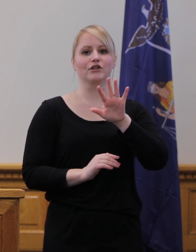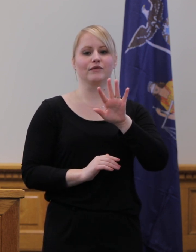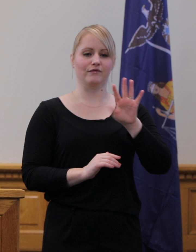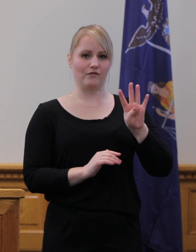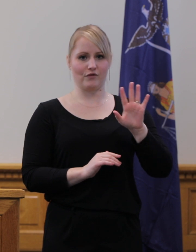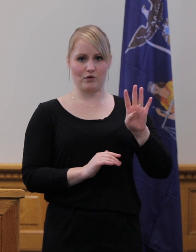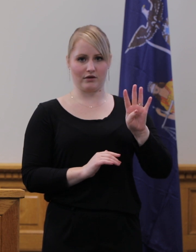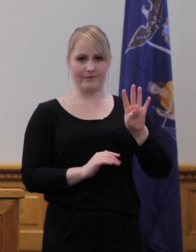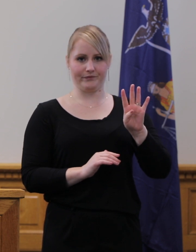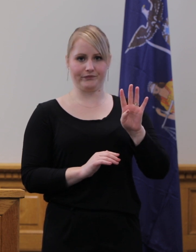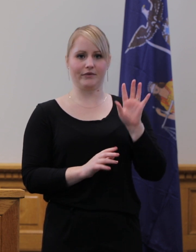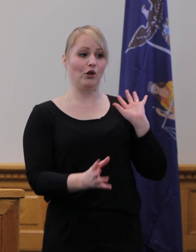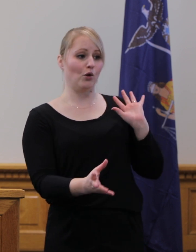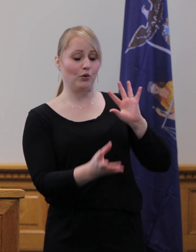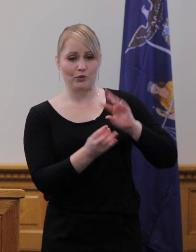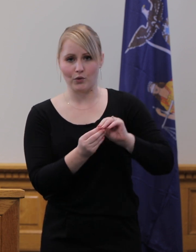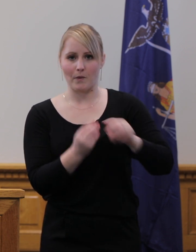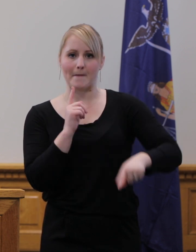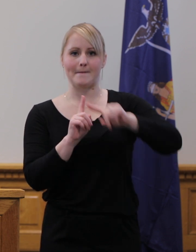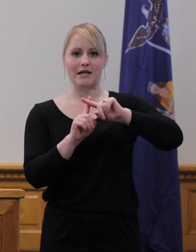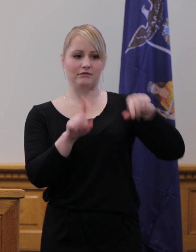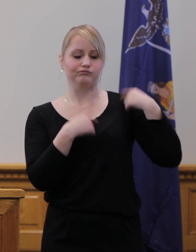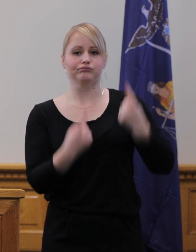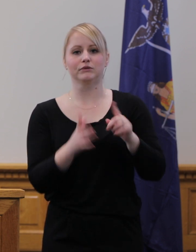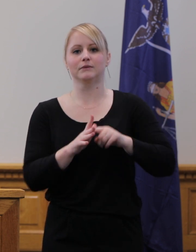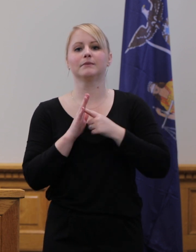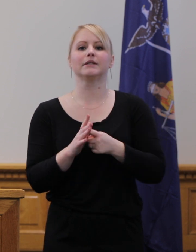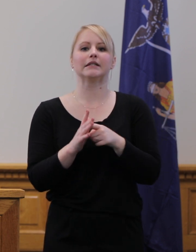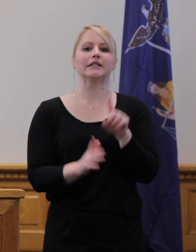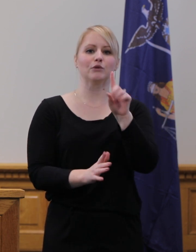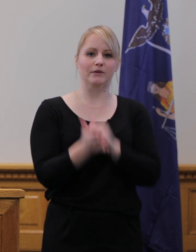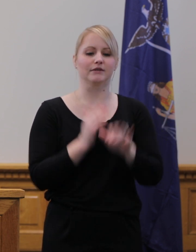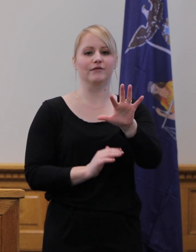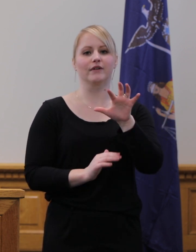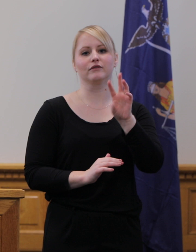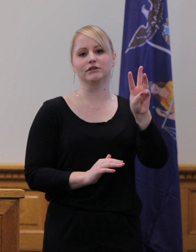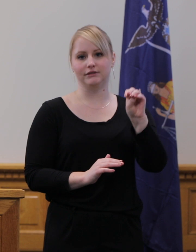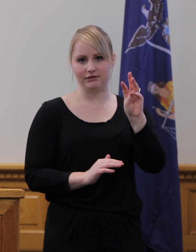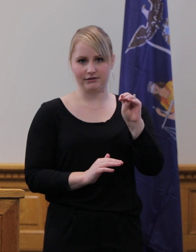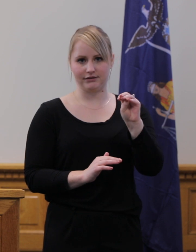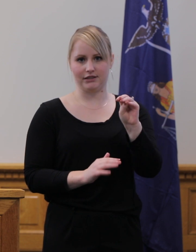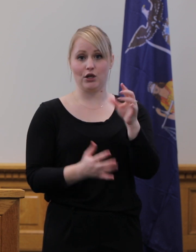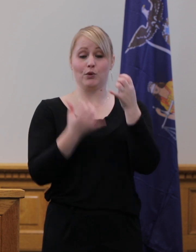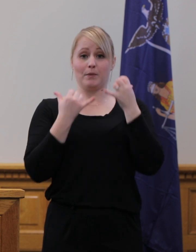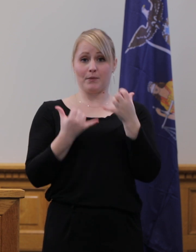cases,,560, total active cases, 365,